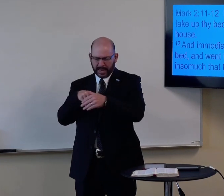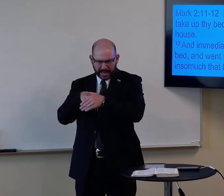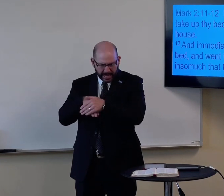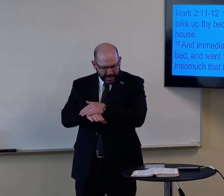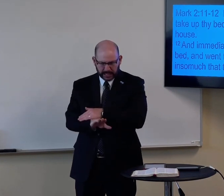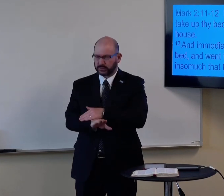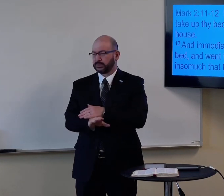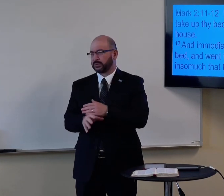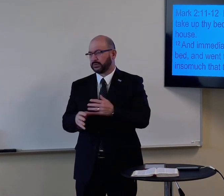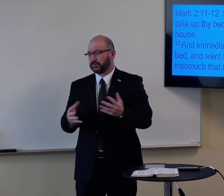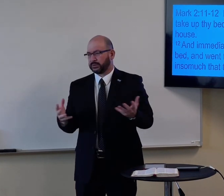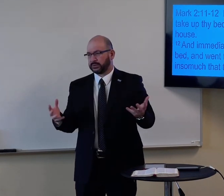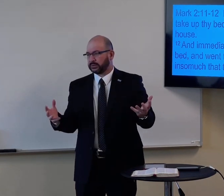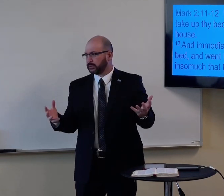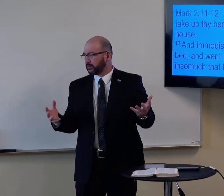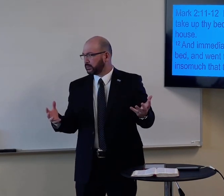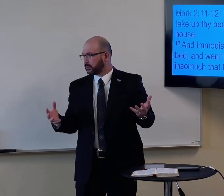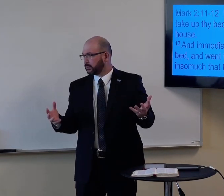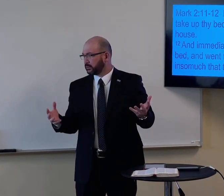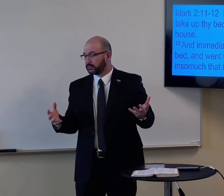I mean, so much so you couldn't get in.